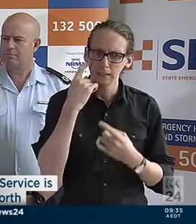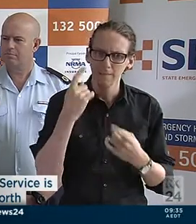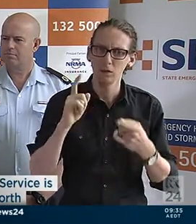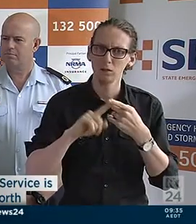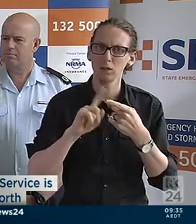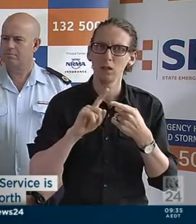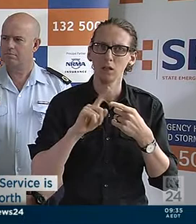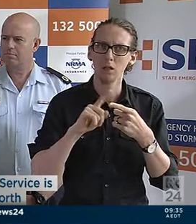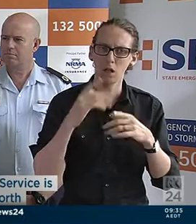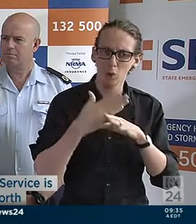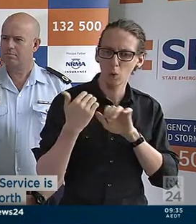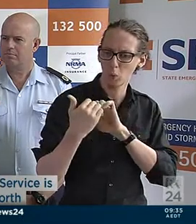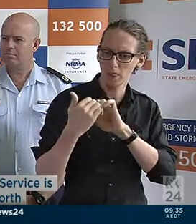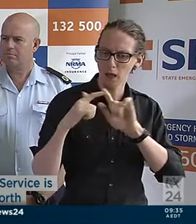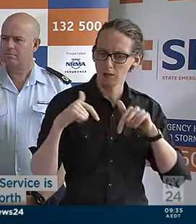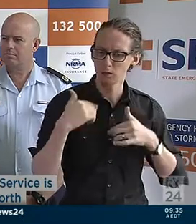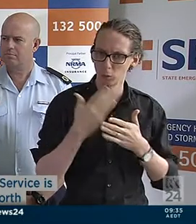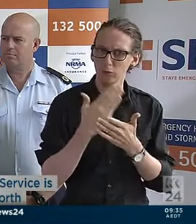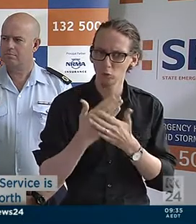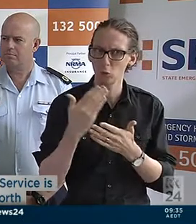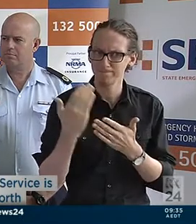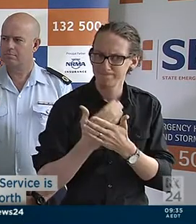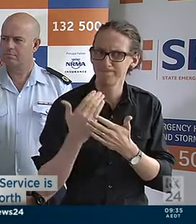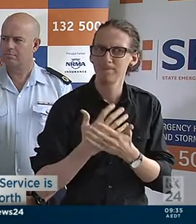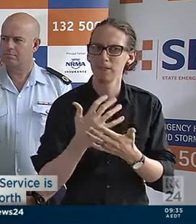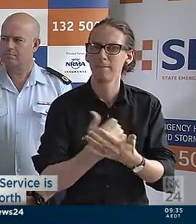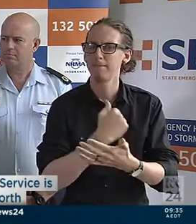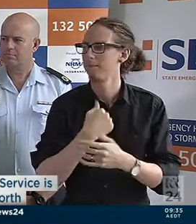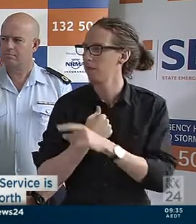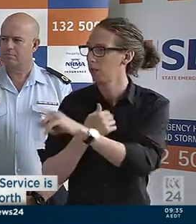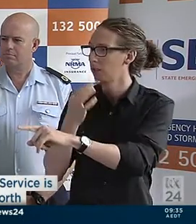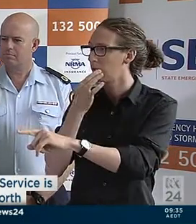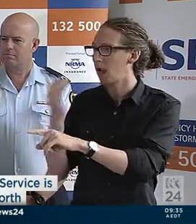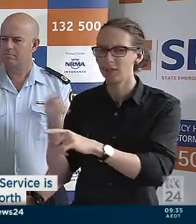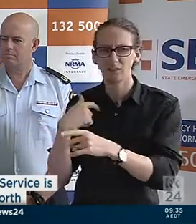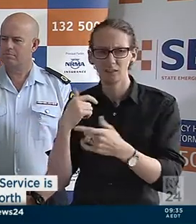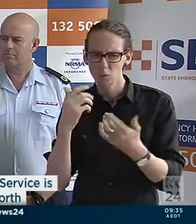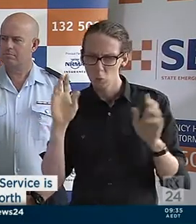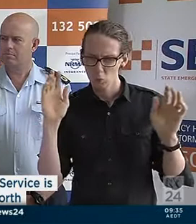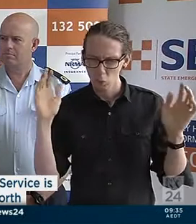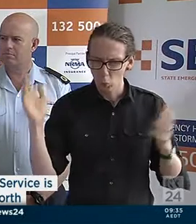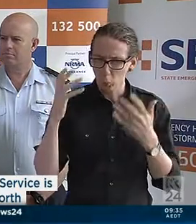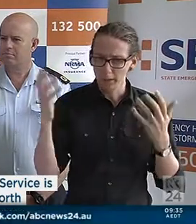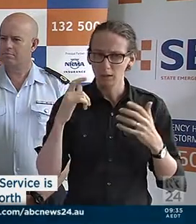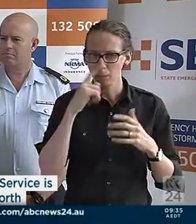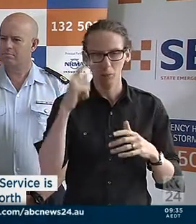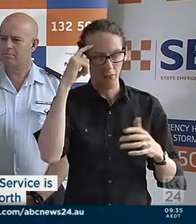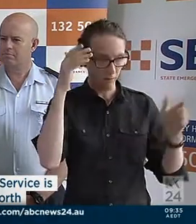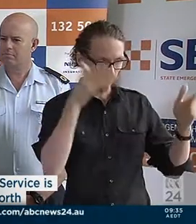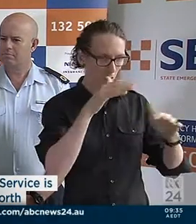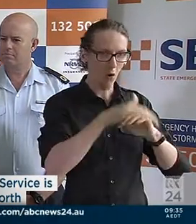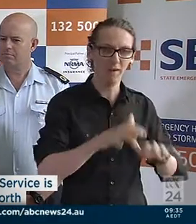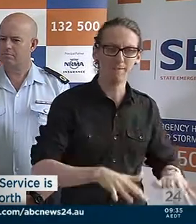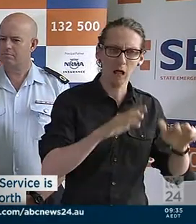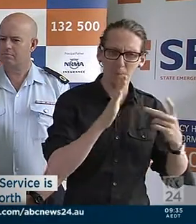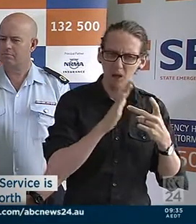and work with us to make sure that they're safe. What about the wind aspect of this? Everyone's worried about flooding but it seems like